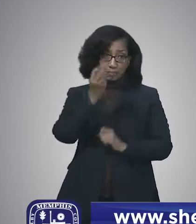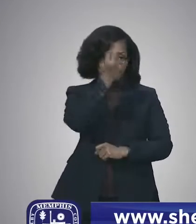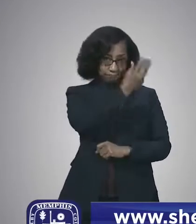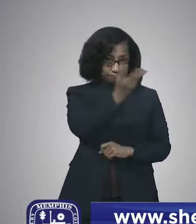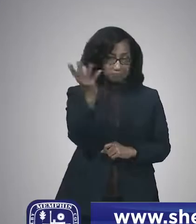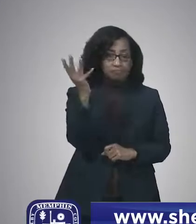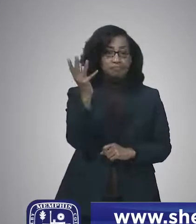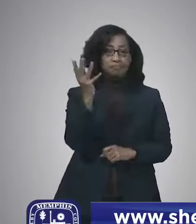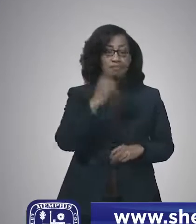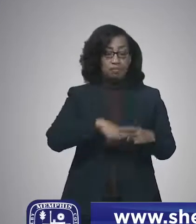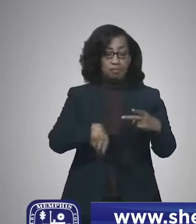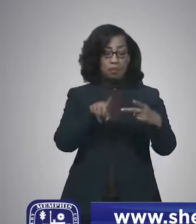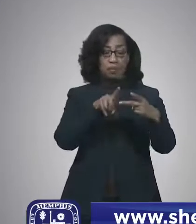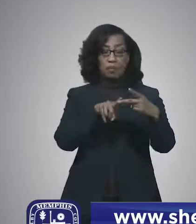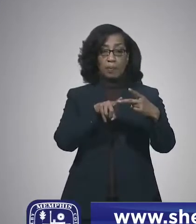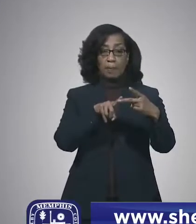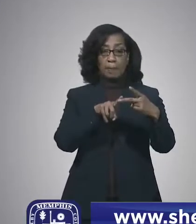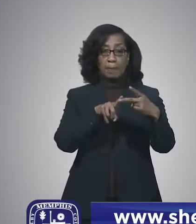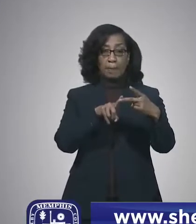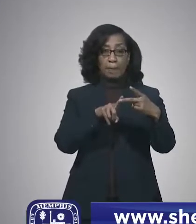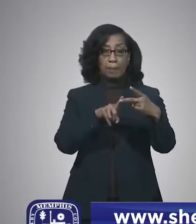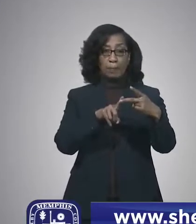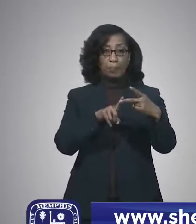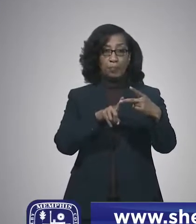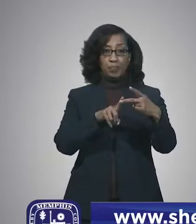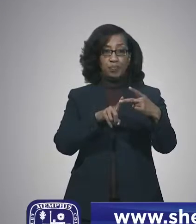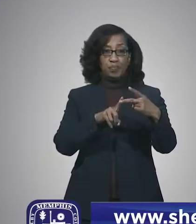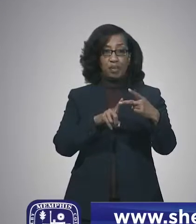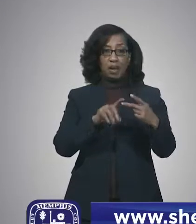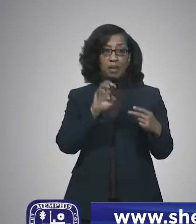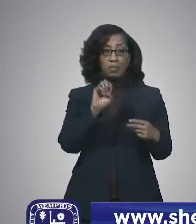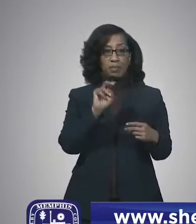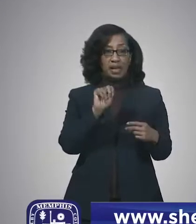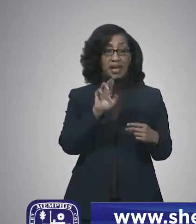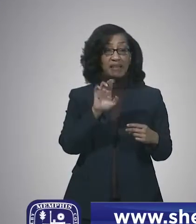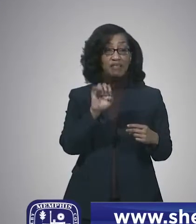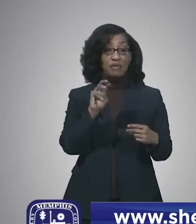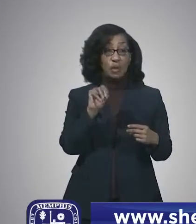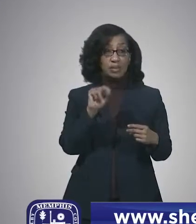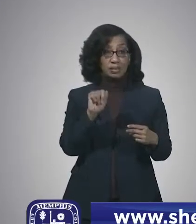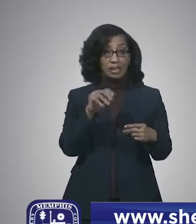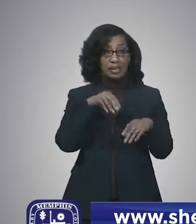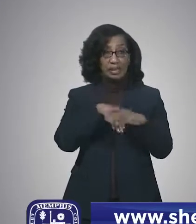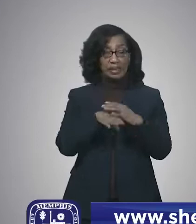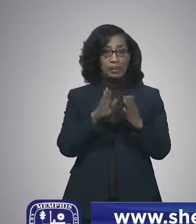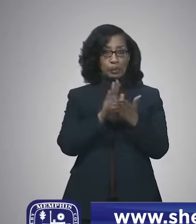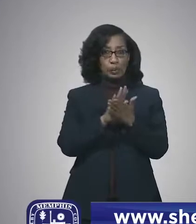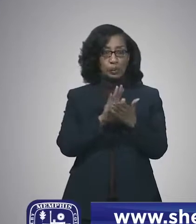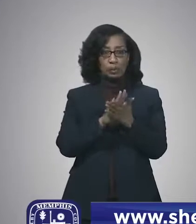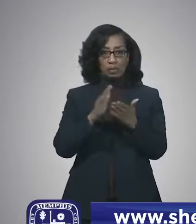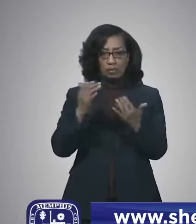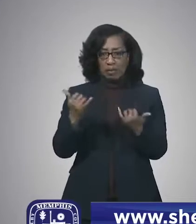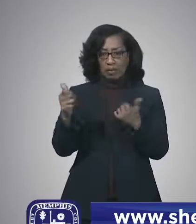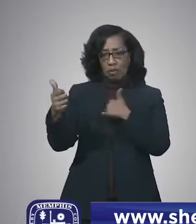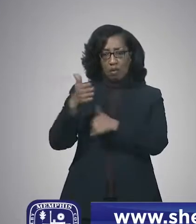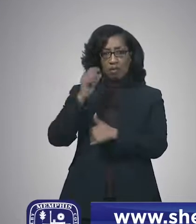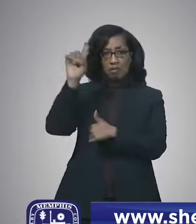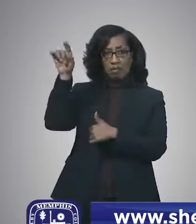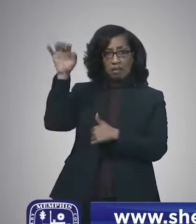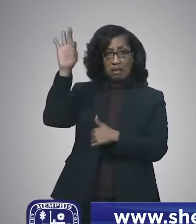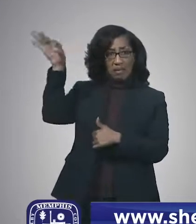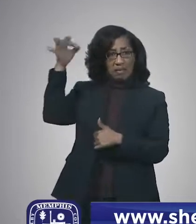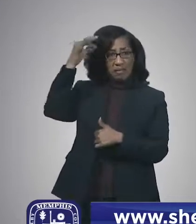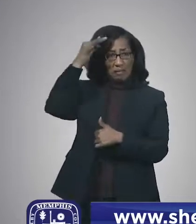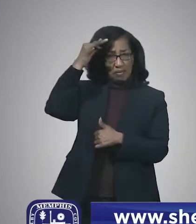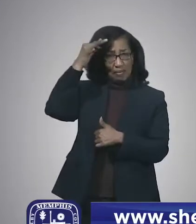For the second question, enforcement in the schools, as you know, we are under a federal order right now to enforce